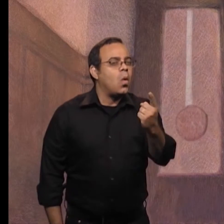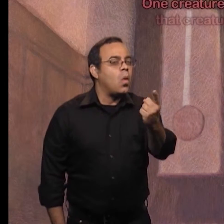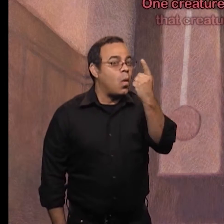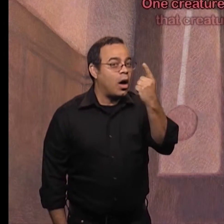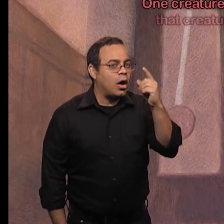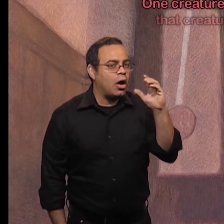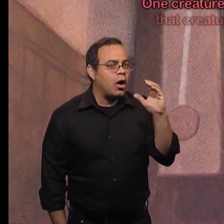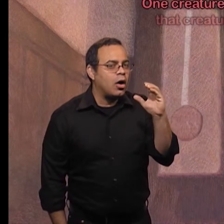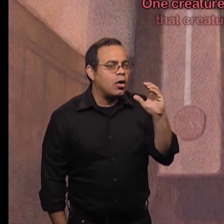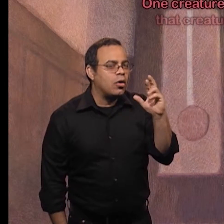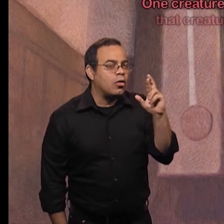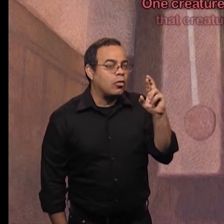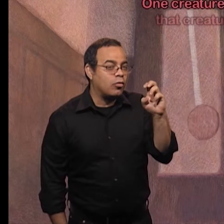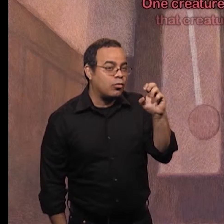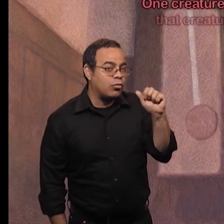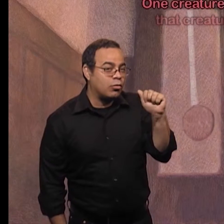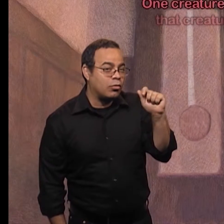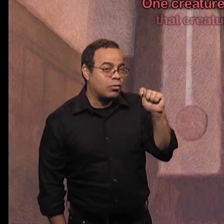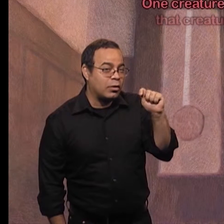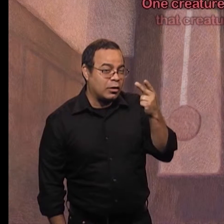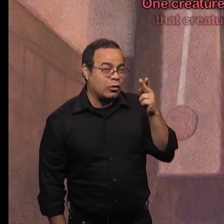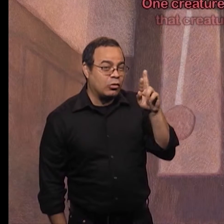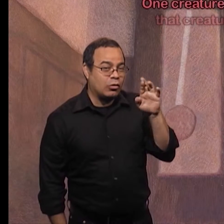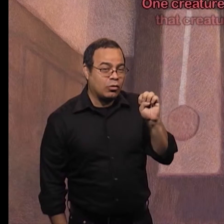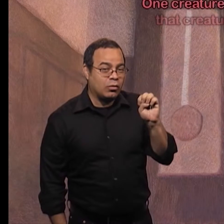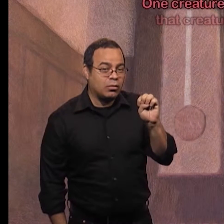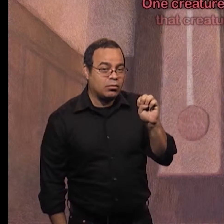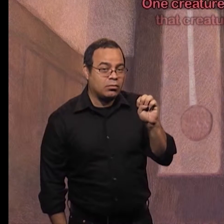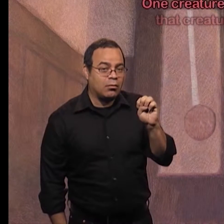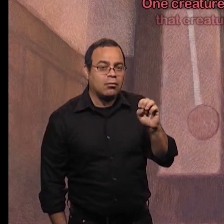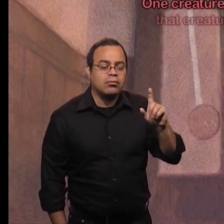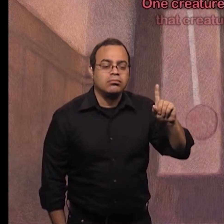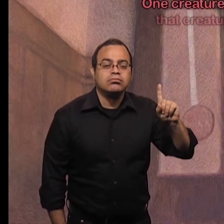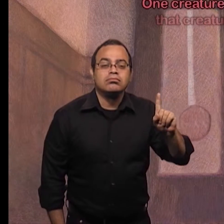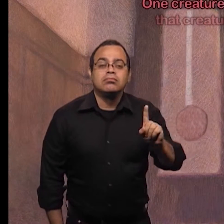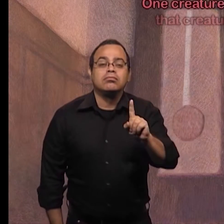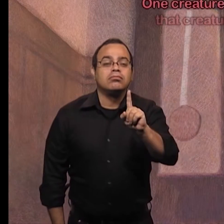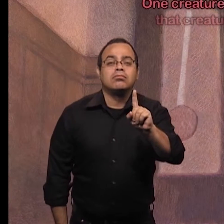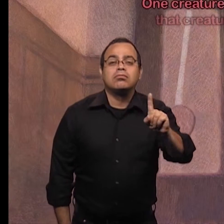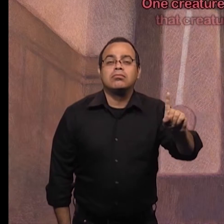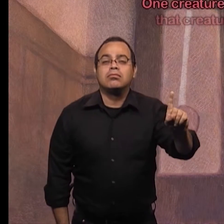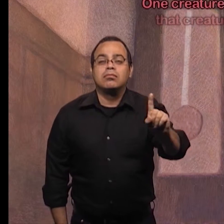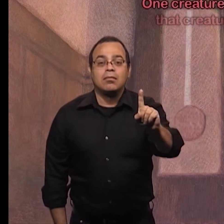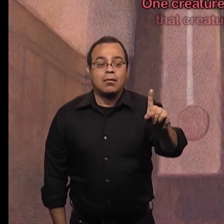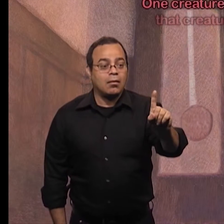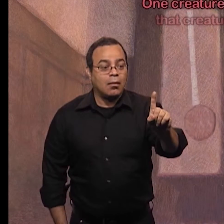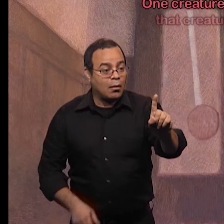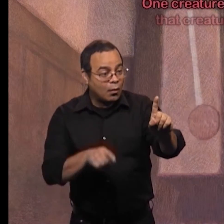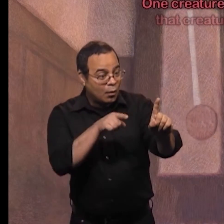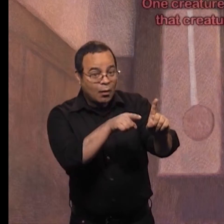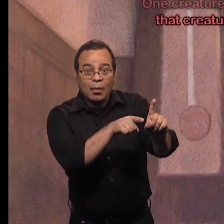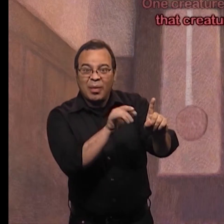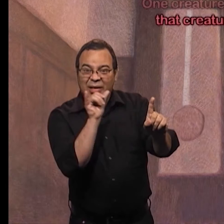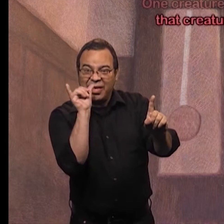One creature was stirring. The man spells creature, then puts up an index finger and moves it side to side. That creature